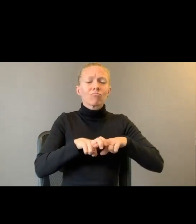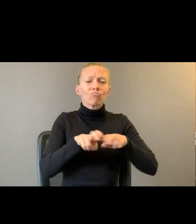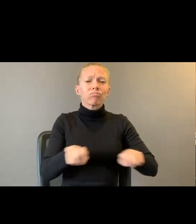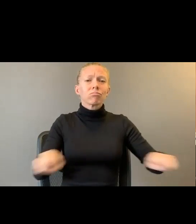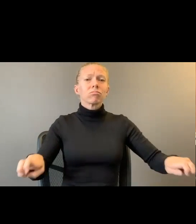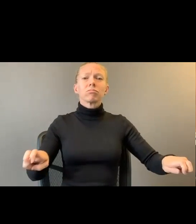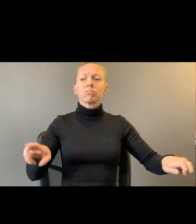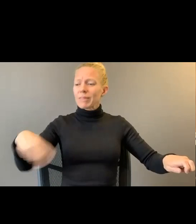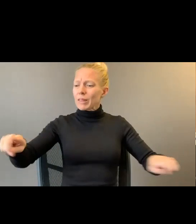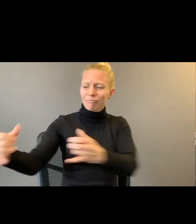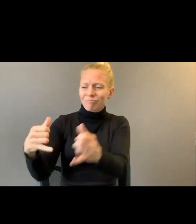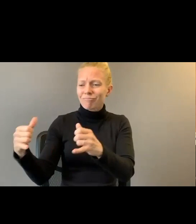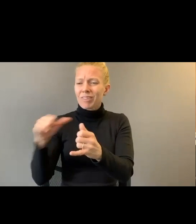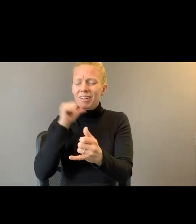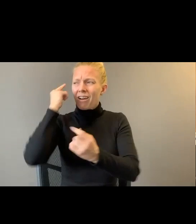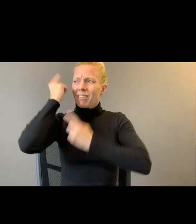inheritance.